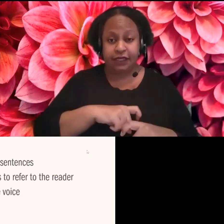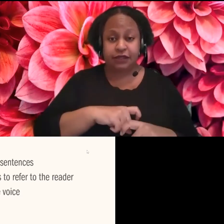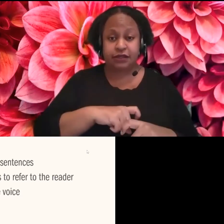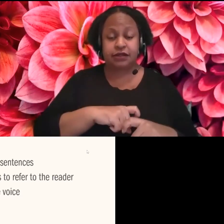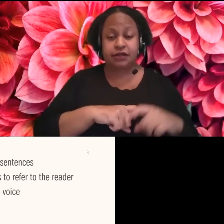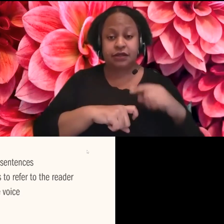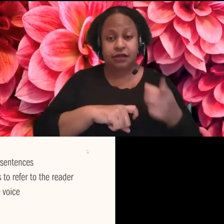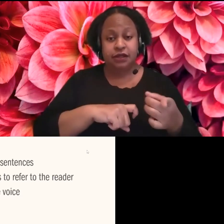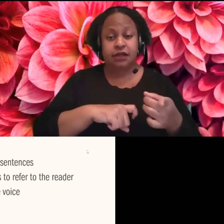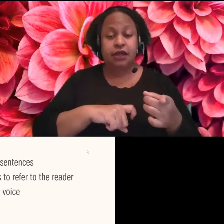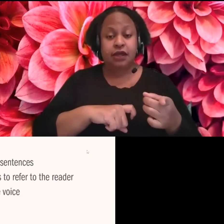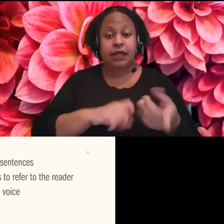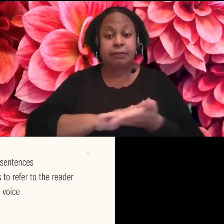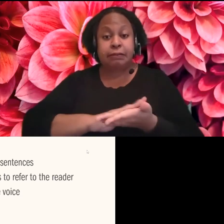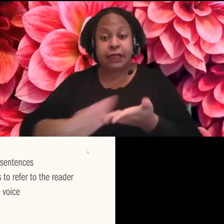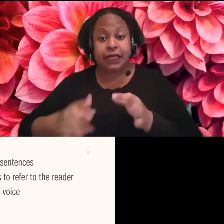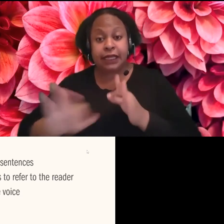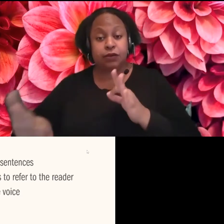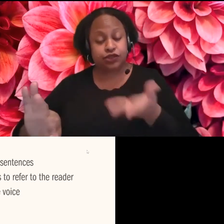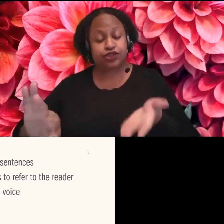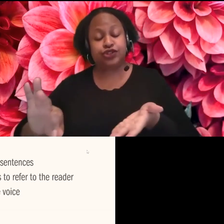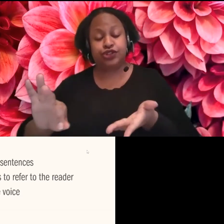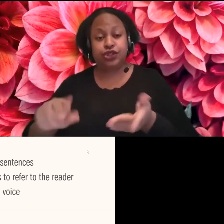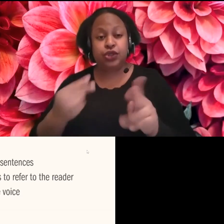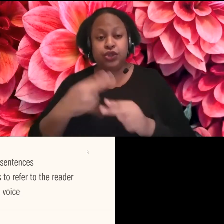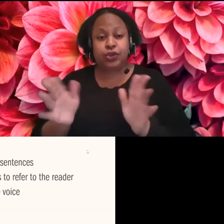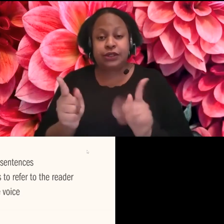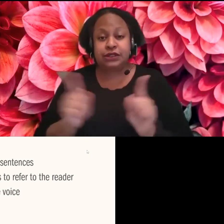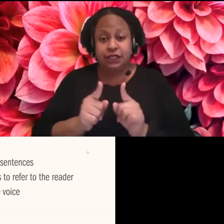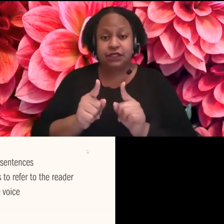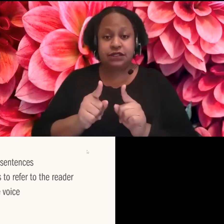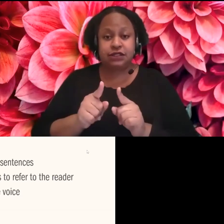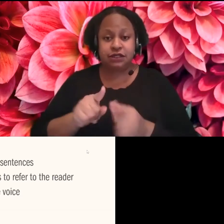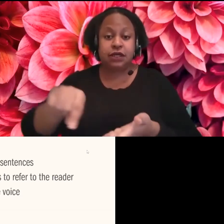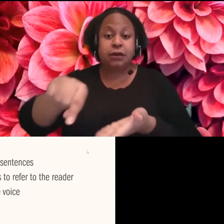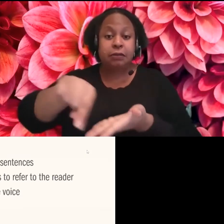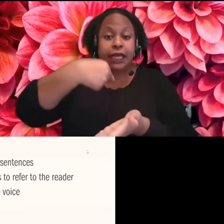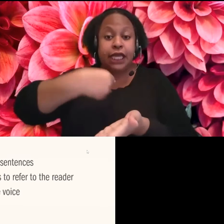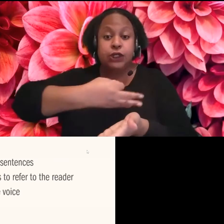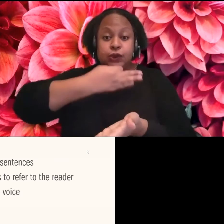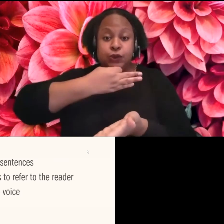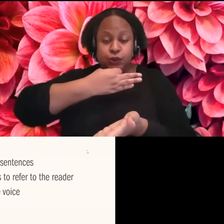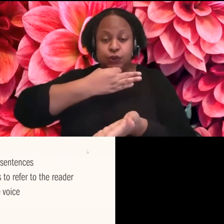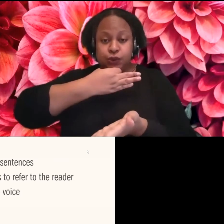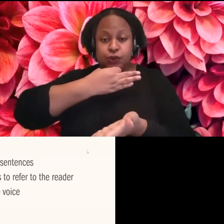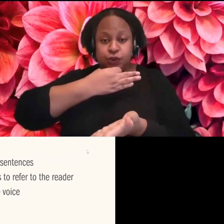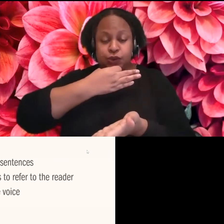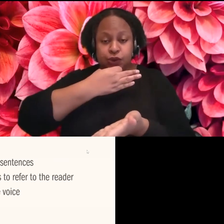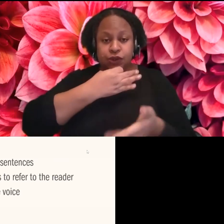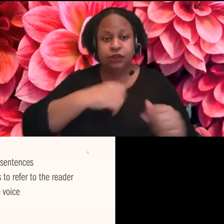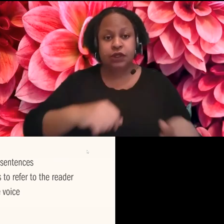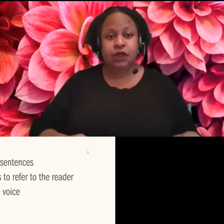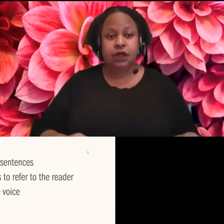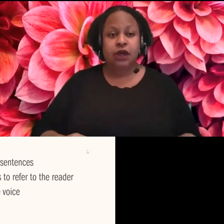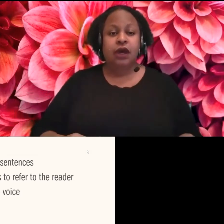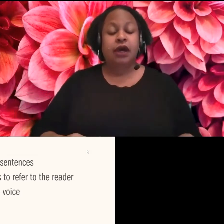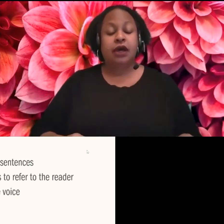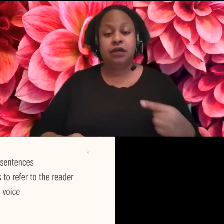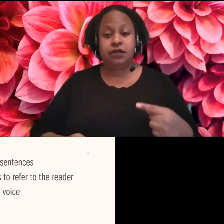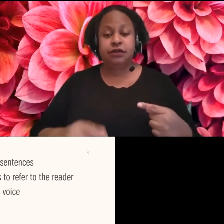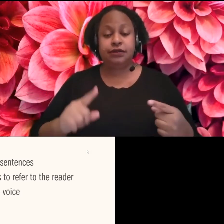this was a really difficult one for me when I was a teenager. I was always getting those grammar recommendations saying you're using passive voice and I